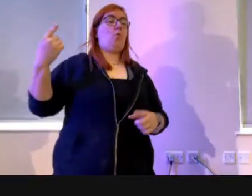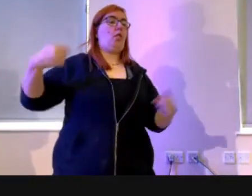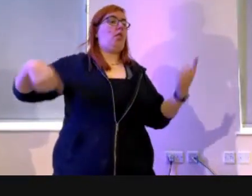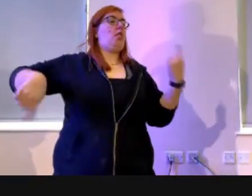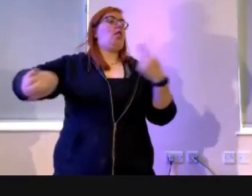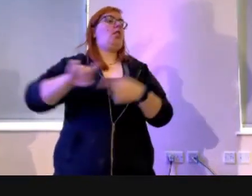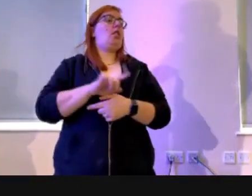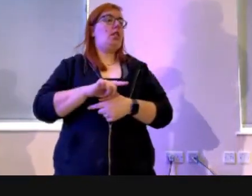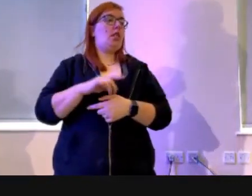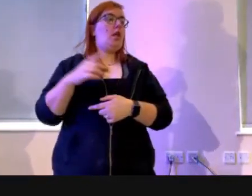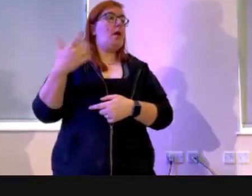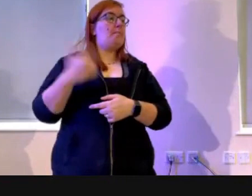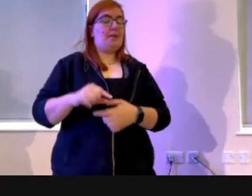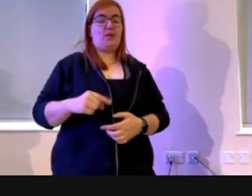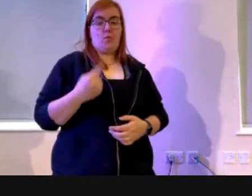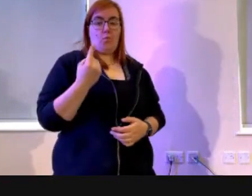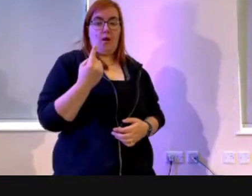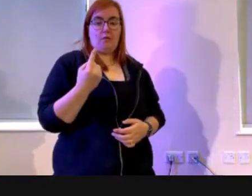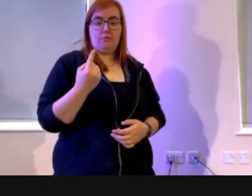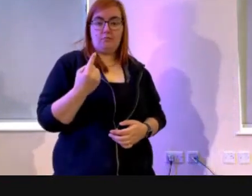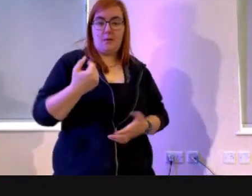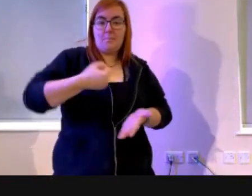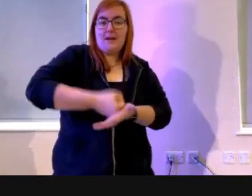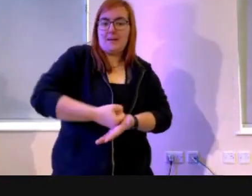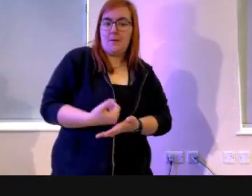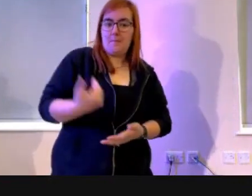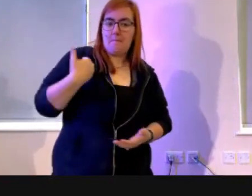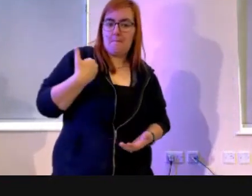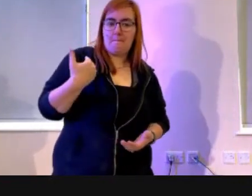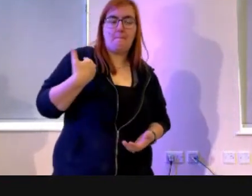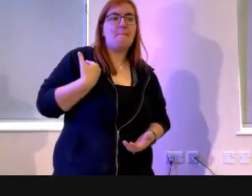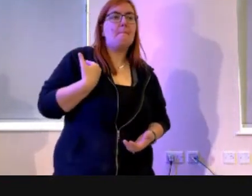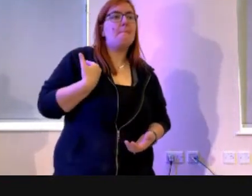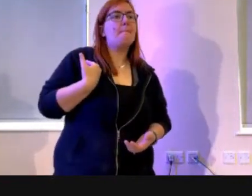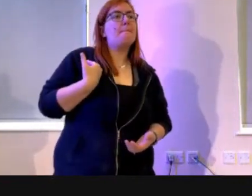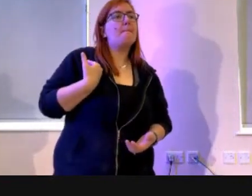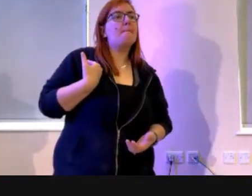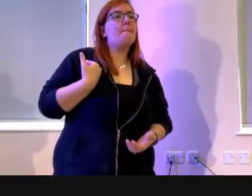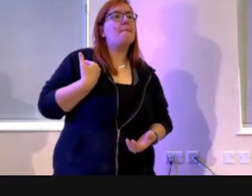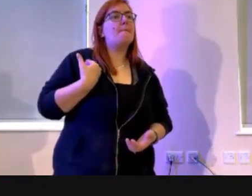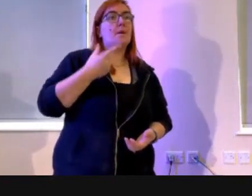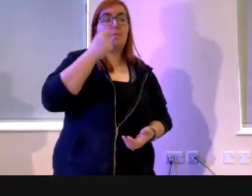who isn't affected by one of those or more. Possibly all seven.